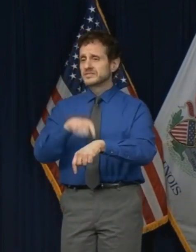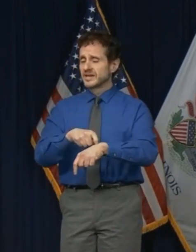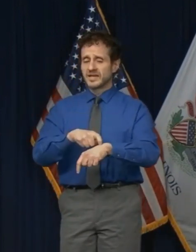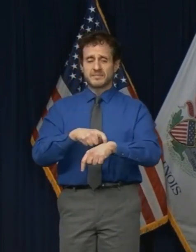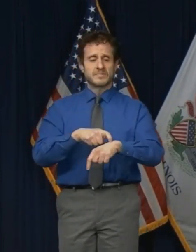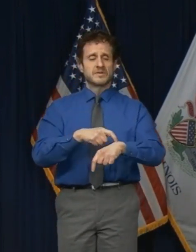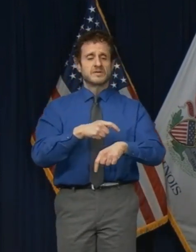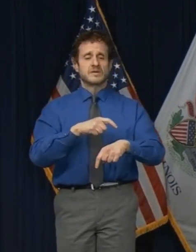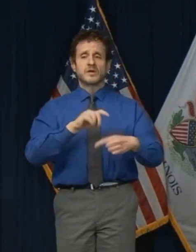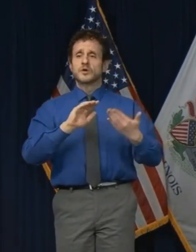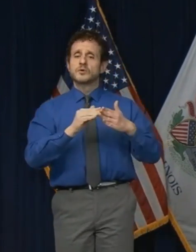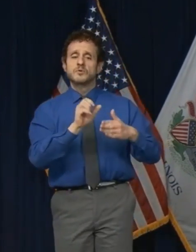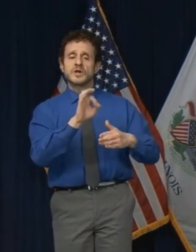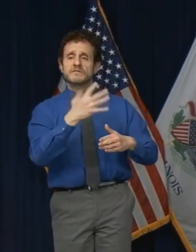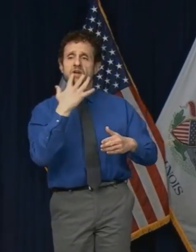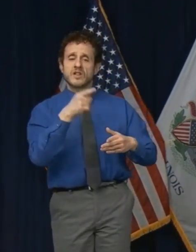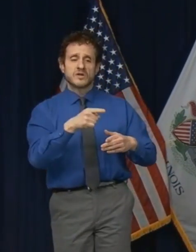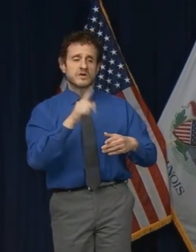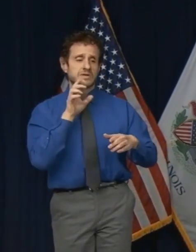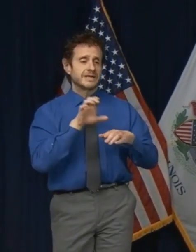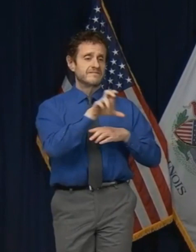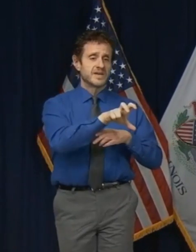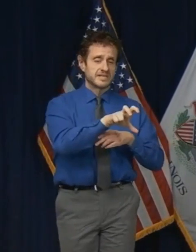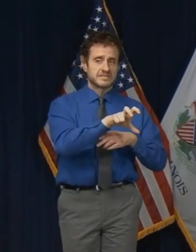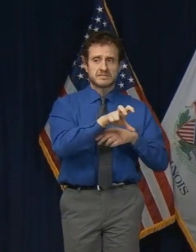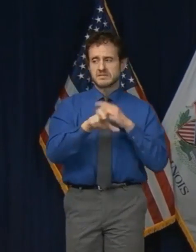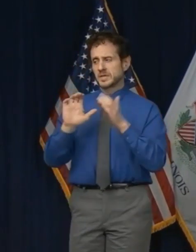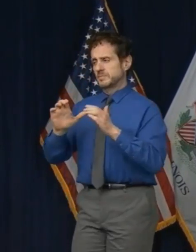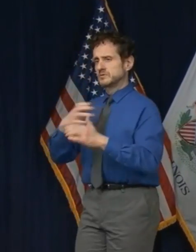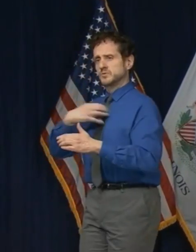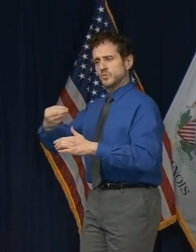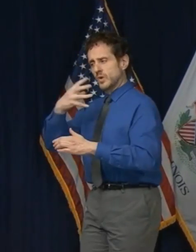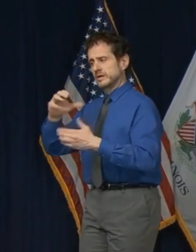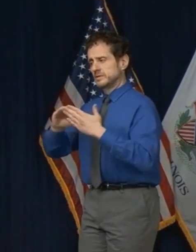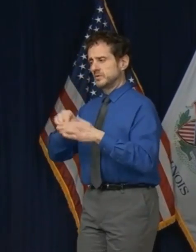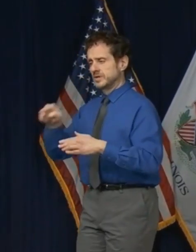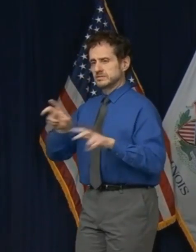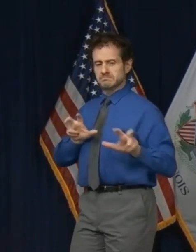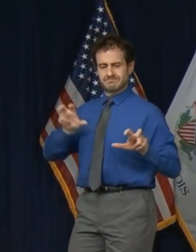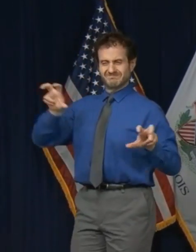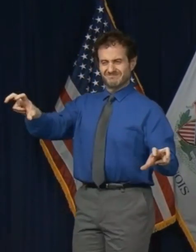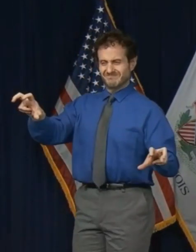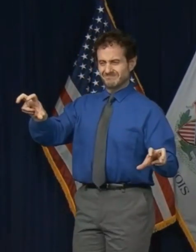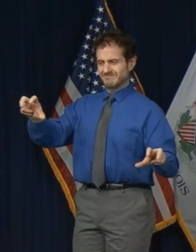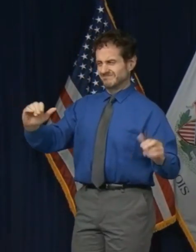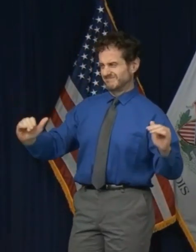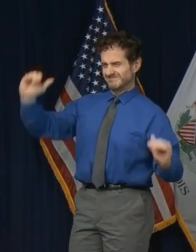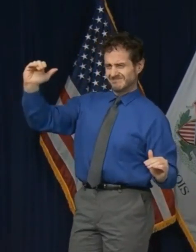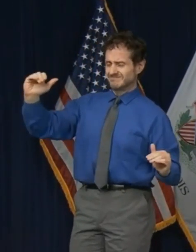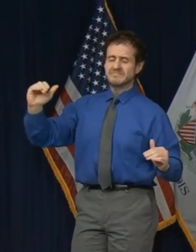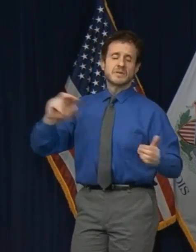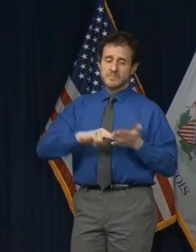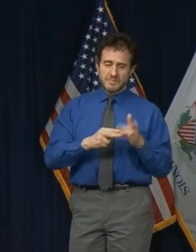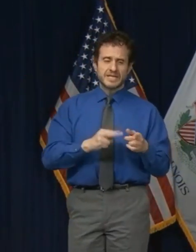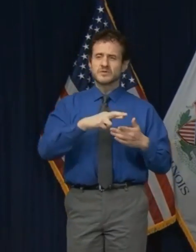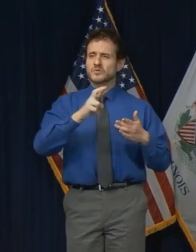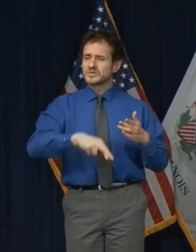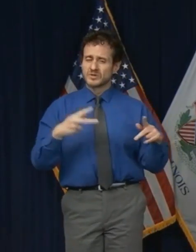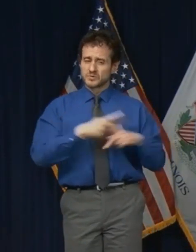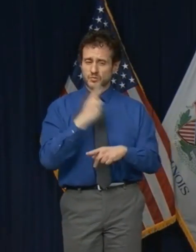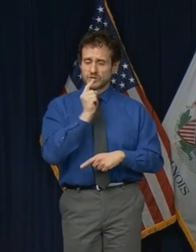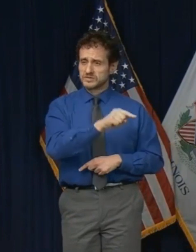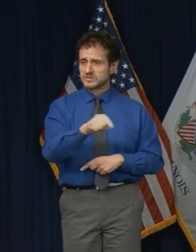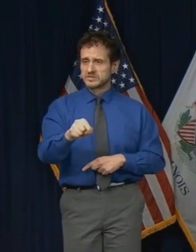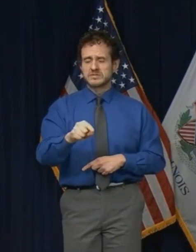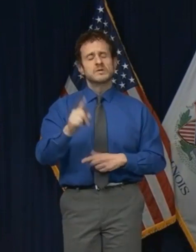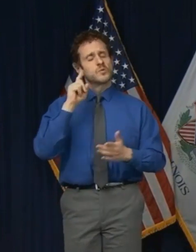color compounded by disparities in healthcare delivery systems and access. Acknowledging that truth is just